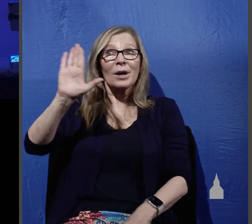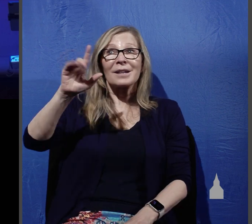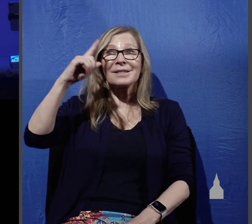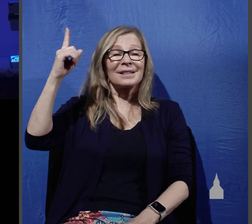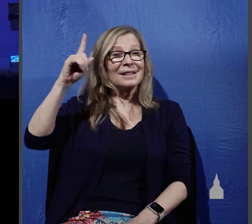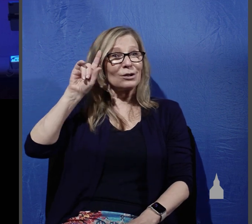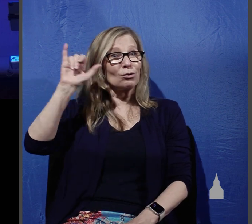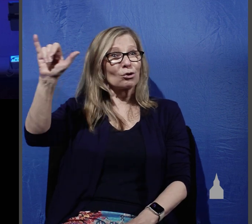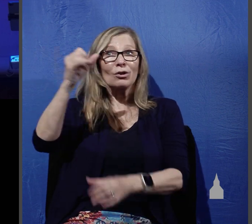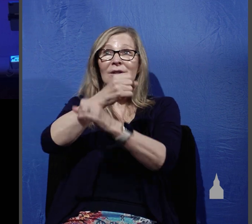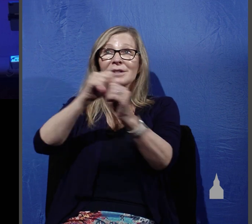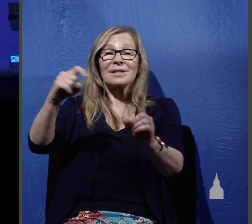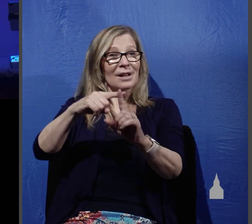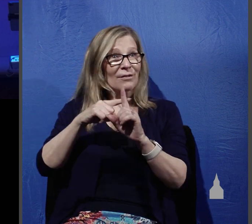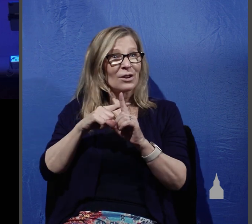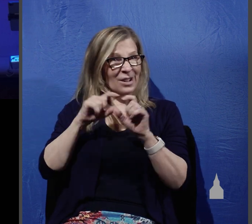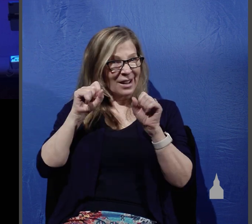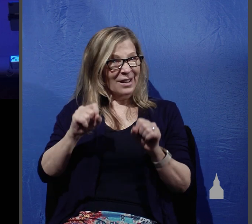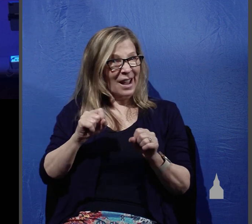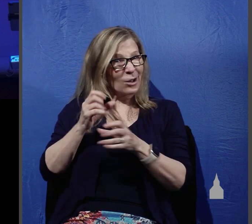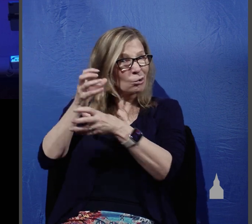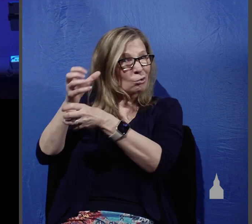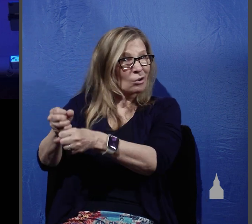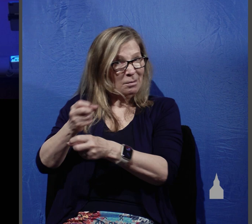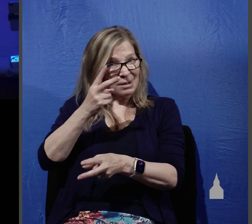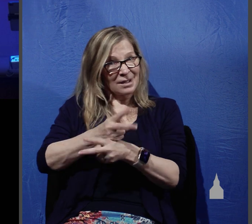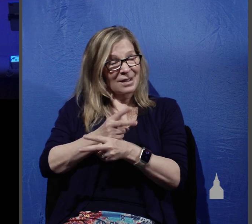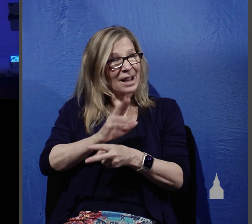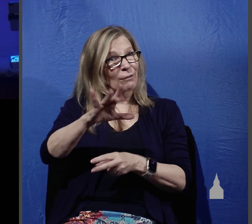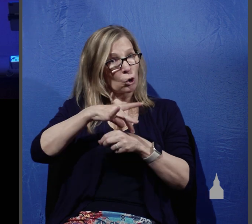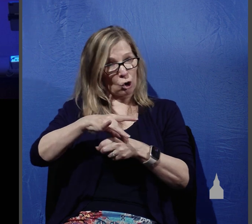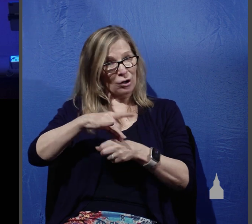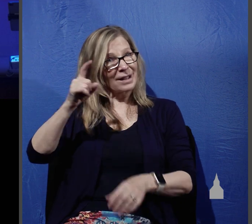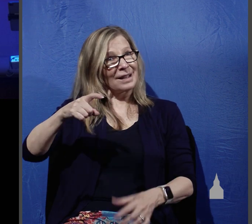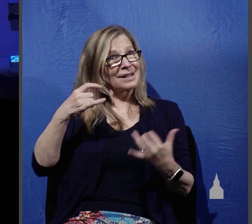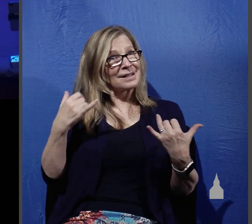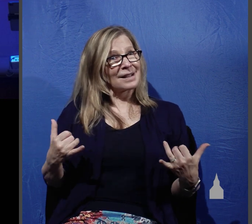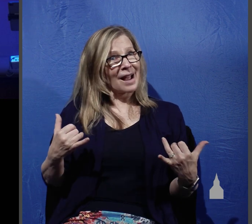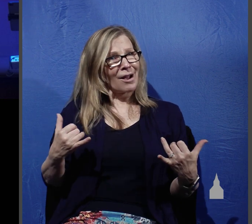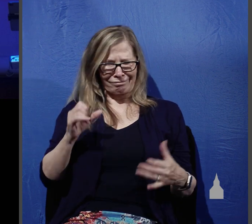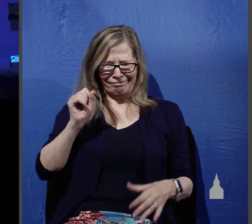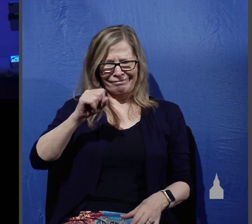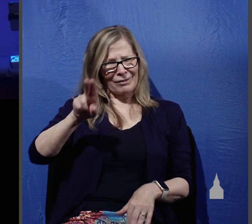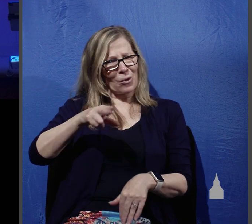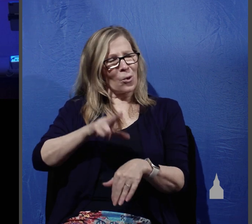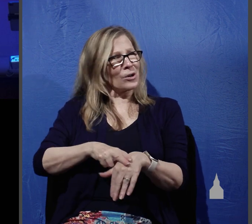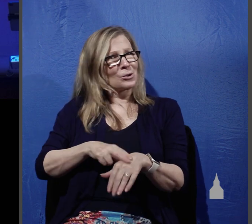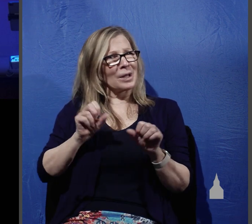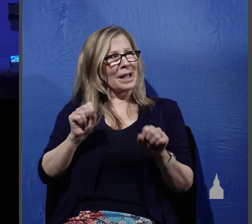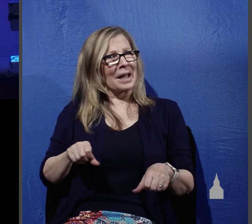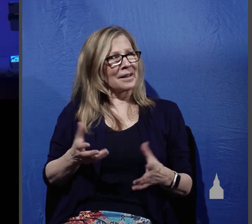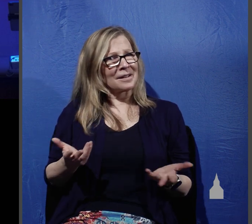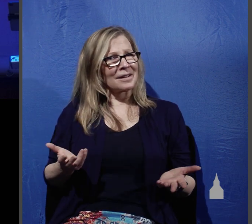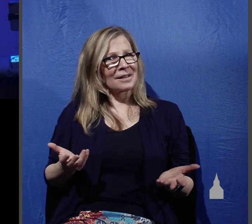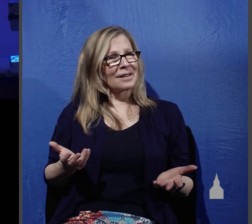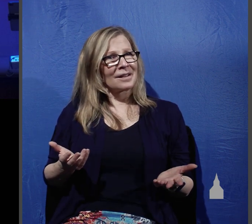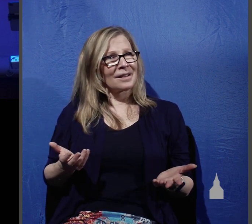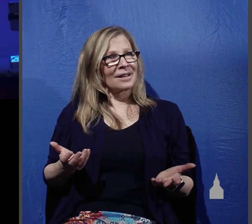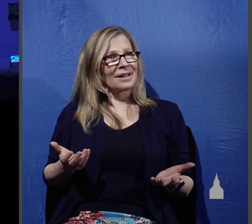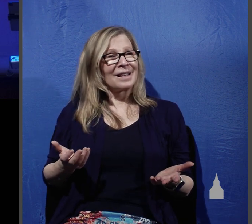him to take care of your earthly needs now and the answer is of course you can if can save you for all of eternity he can supply all